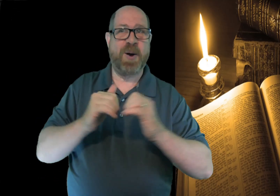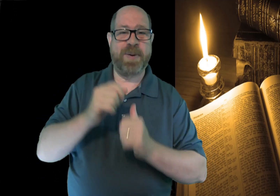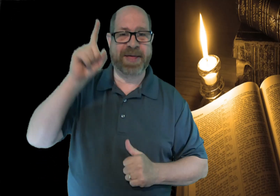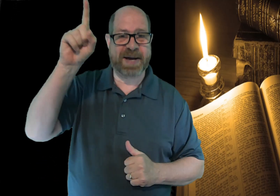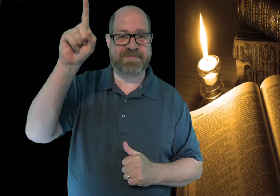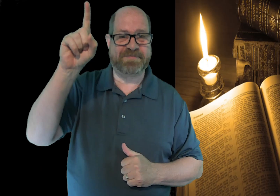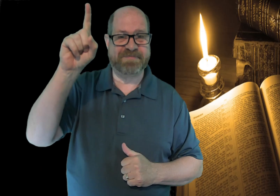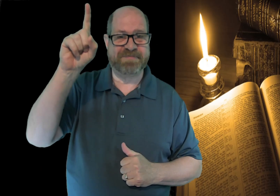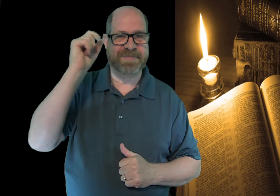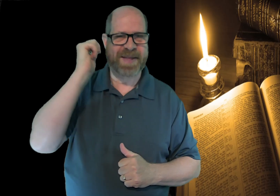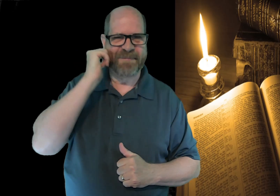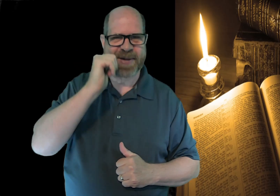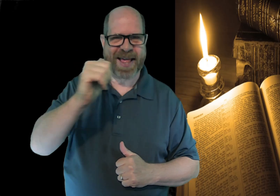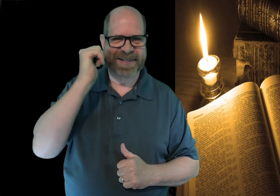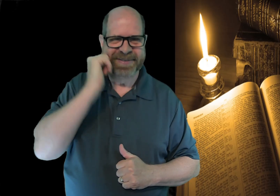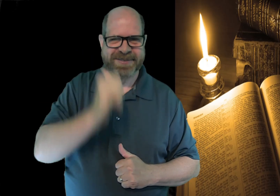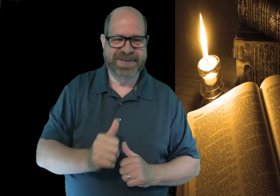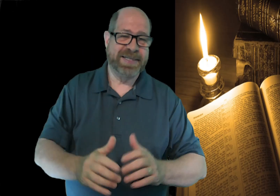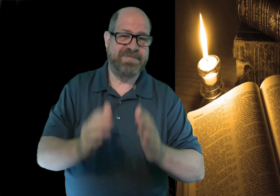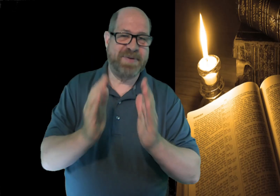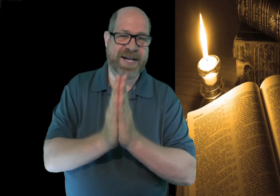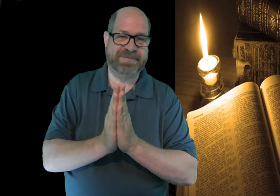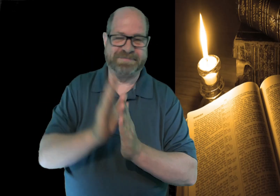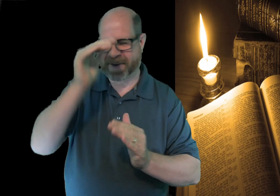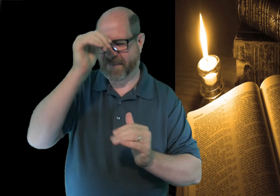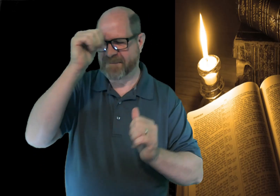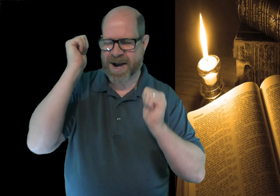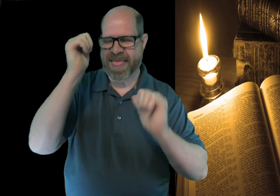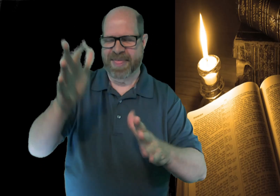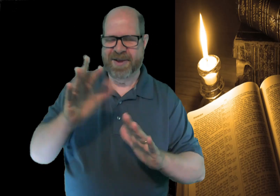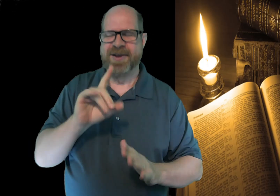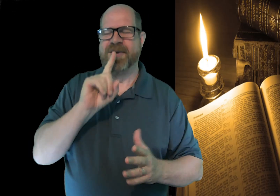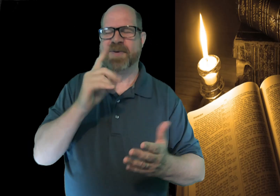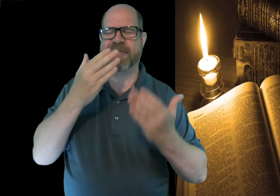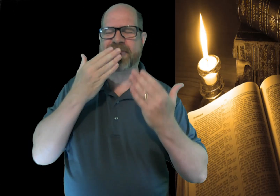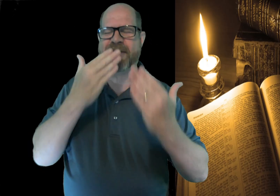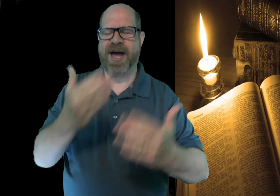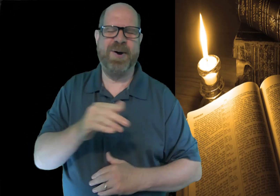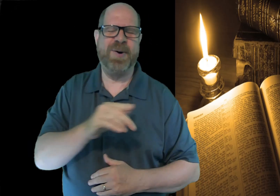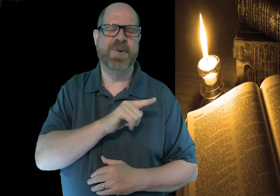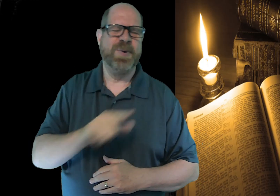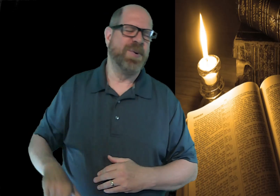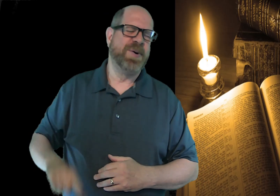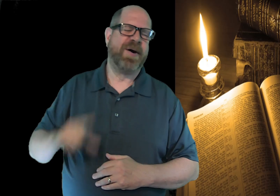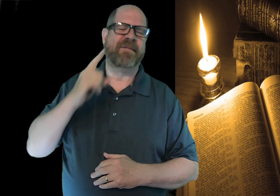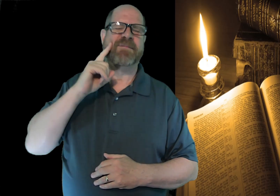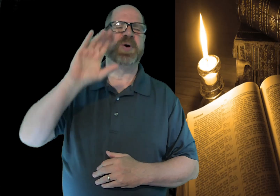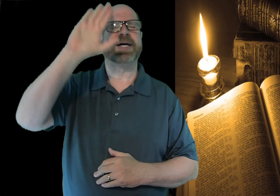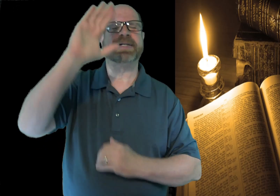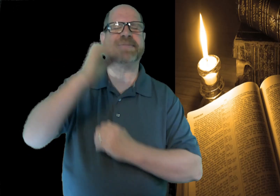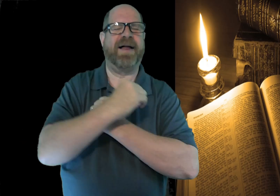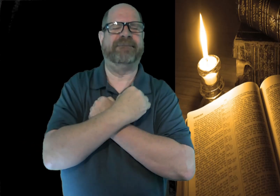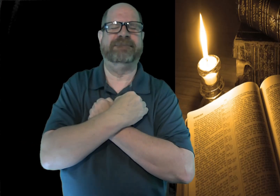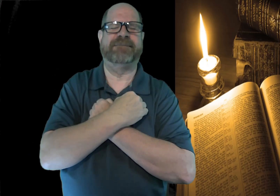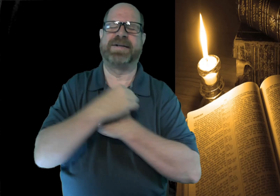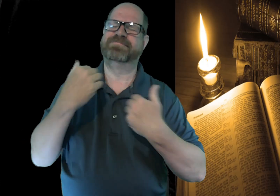Walk with God every day. Let's pray. Heavenly Father, we really thank you, Lord, for your love.